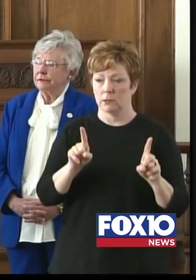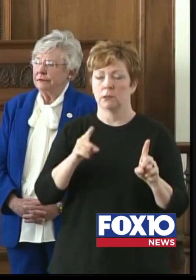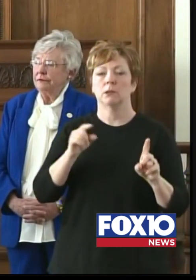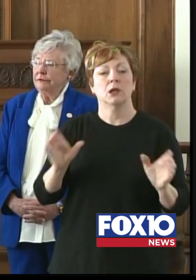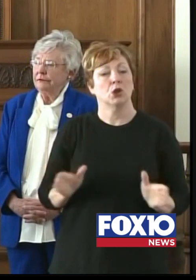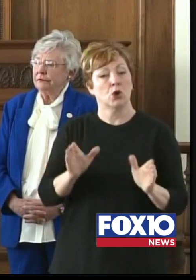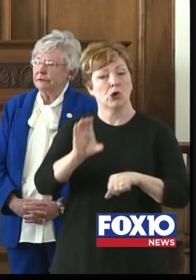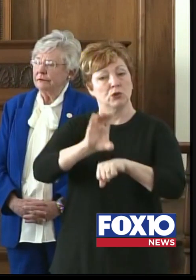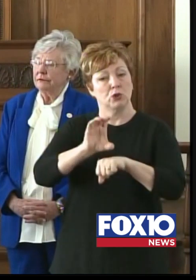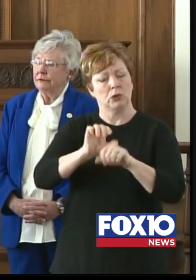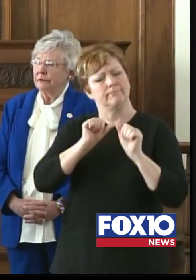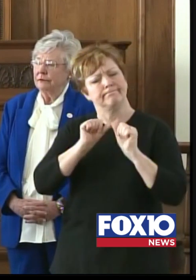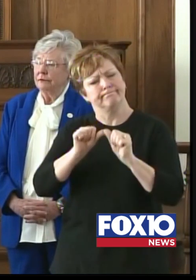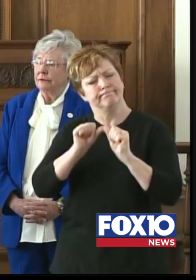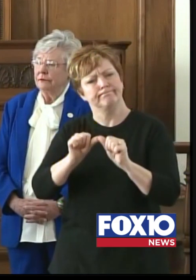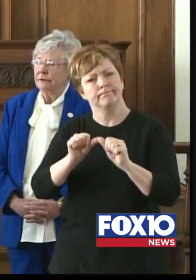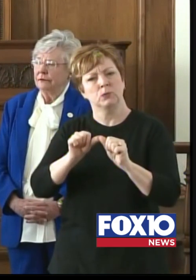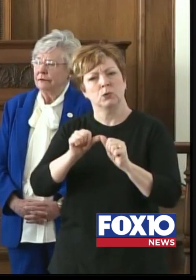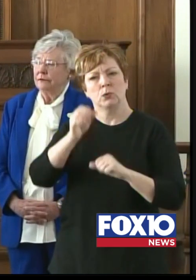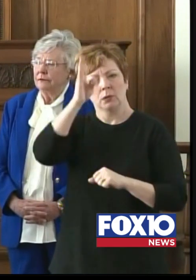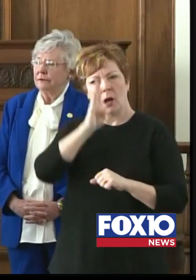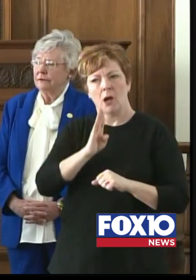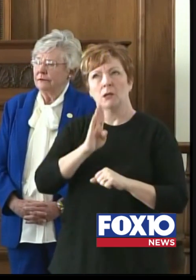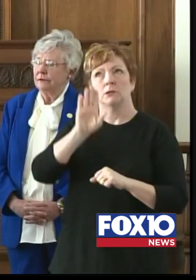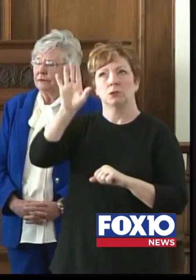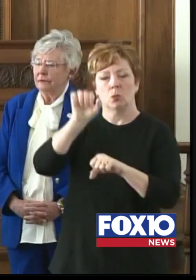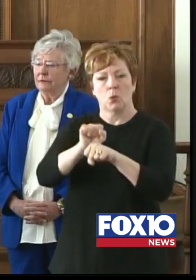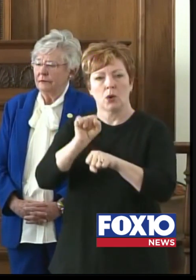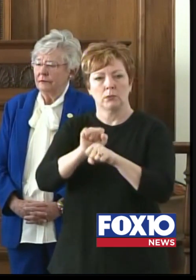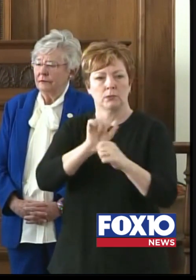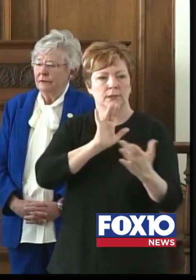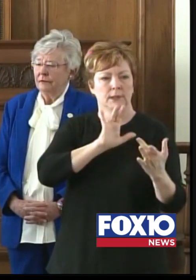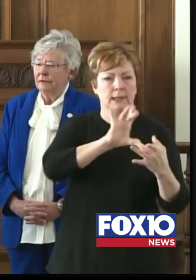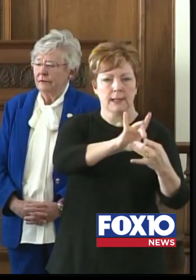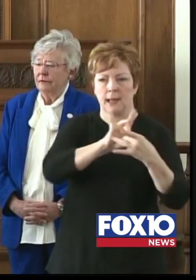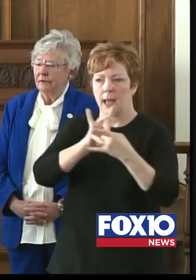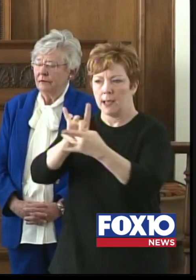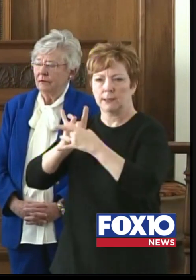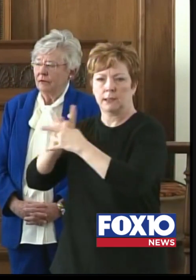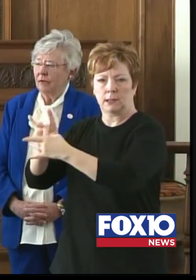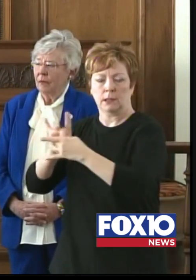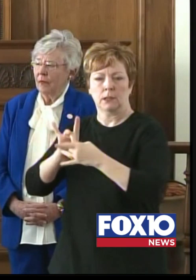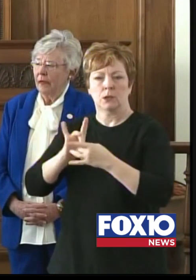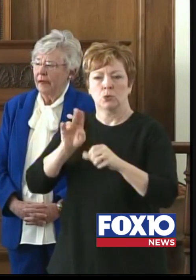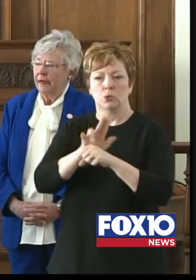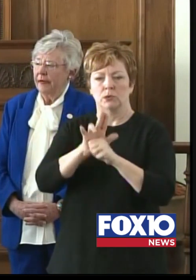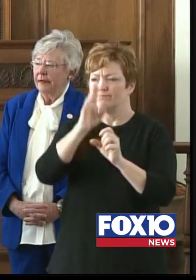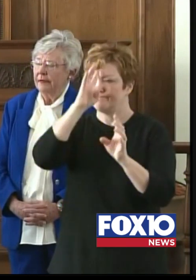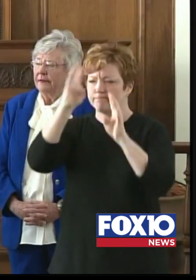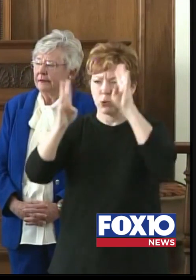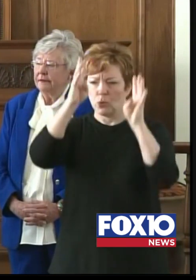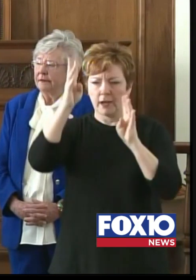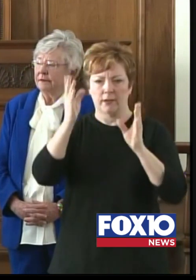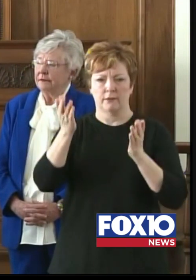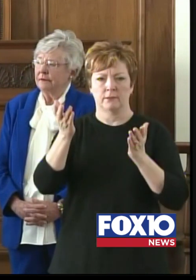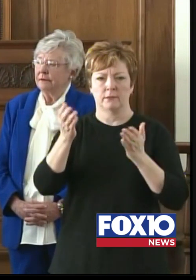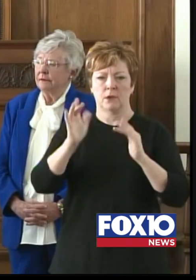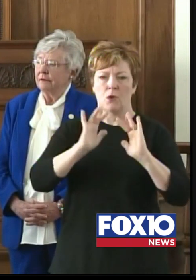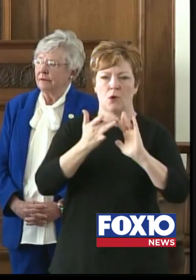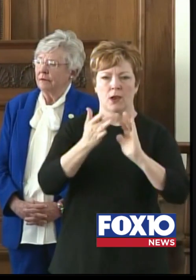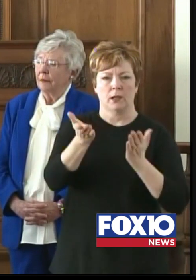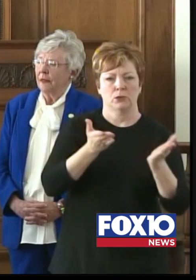to continue doing God's vital work of connecting with people by using creative online services for worship